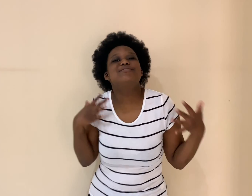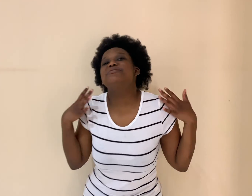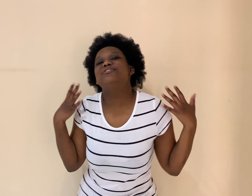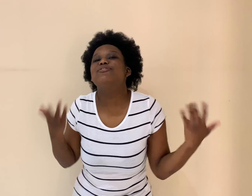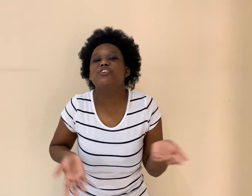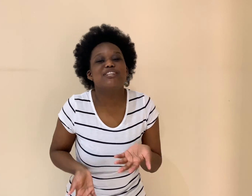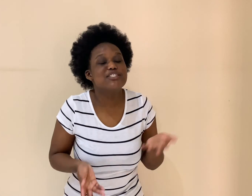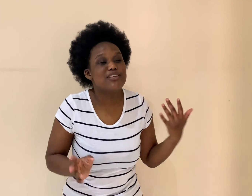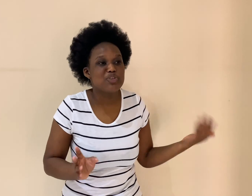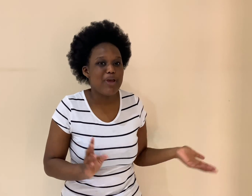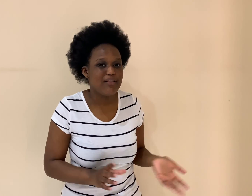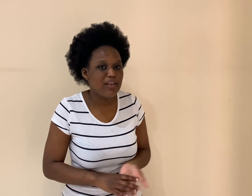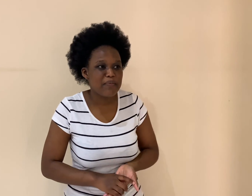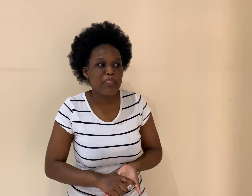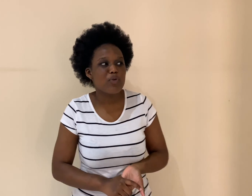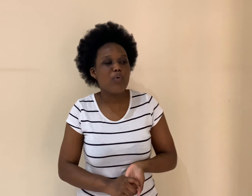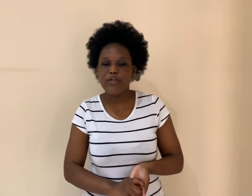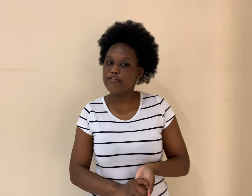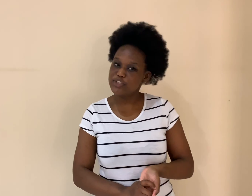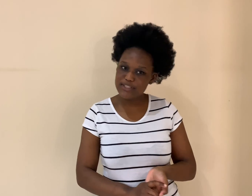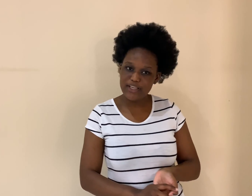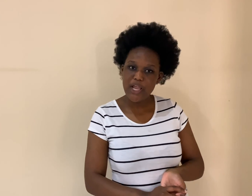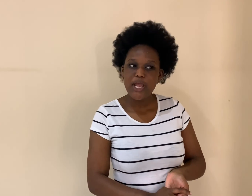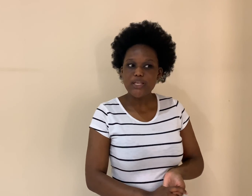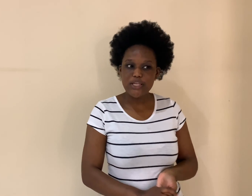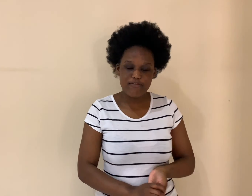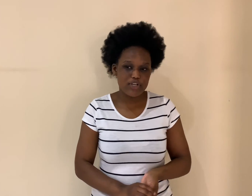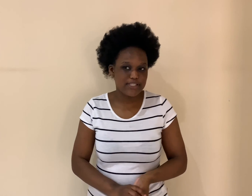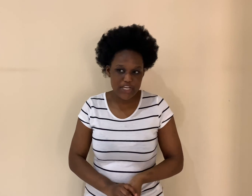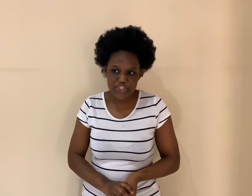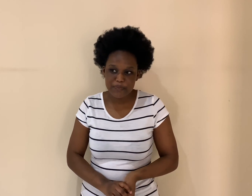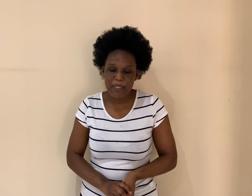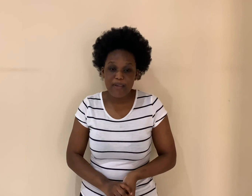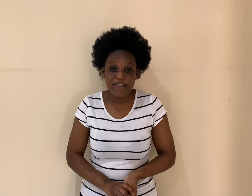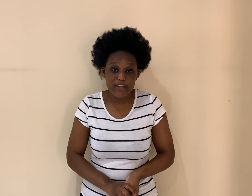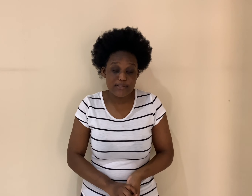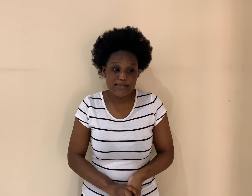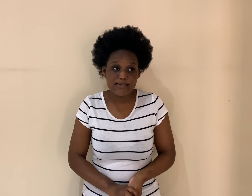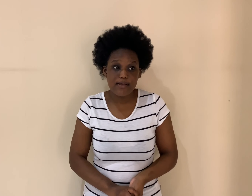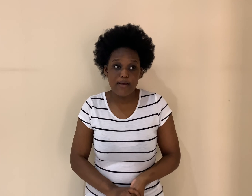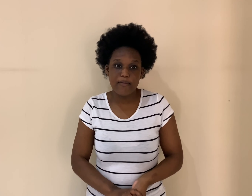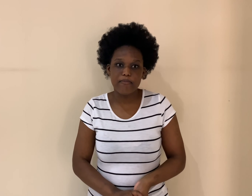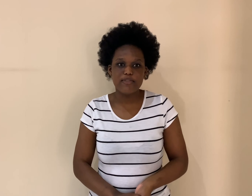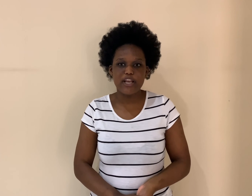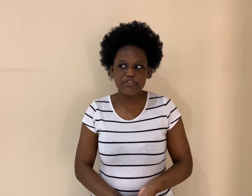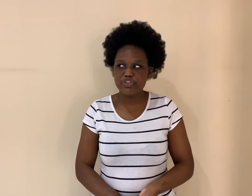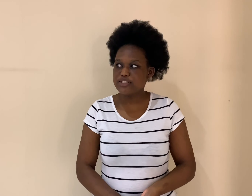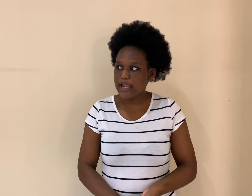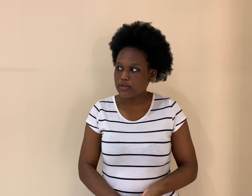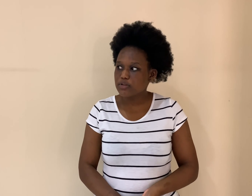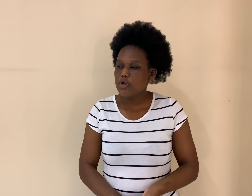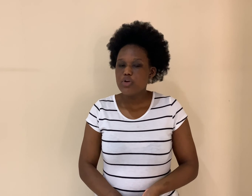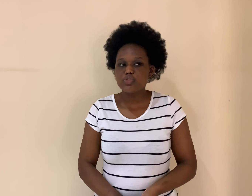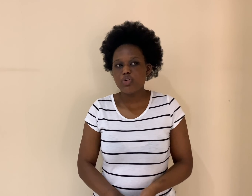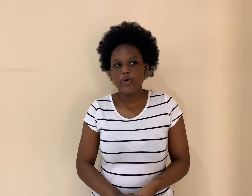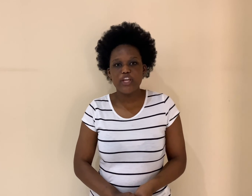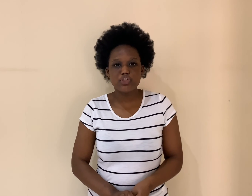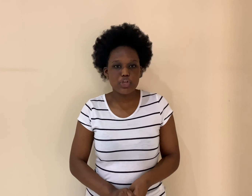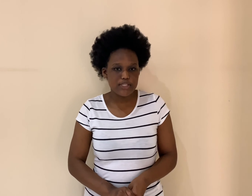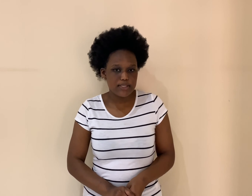deforestation such a bad thing? Well, firstly, deforestation affects, um, the nitrogen cycle. So when certain